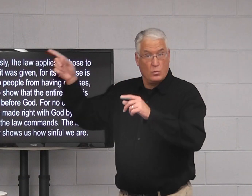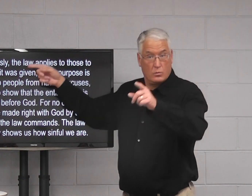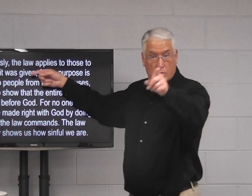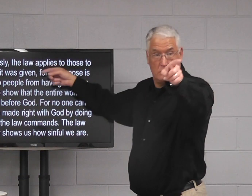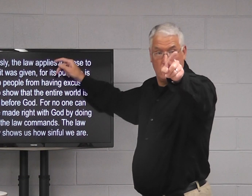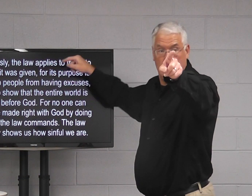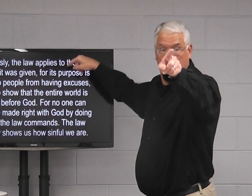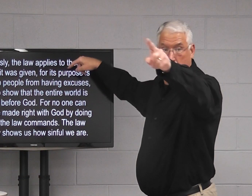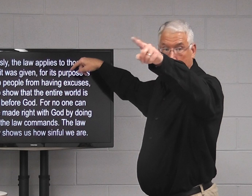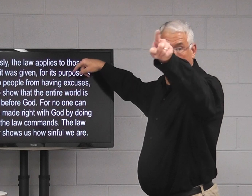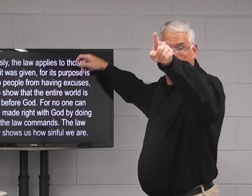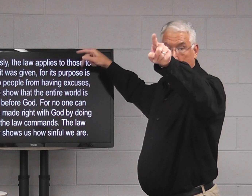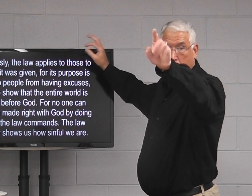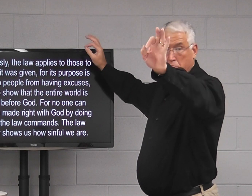So everybody can see that far back there.